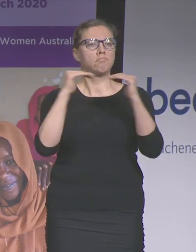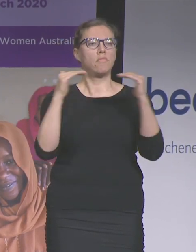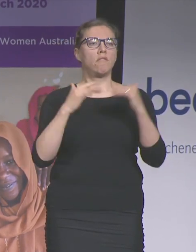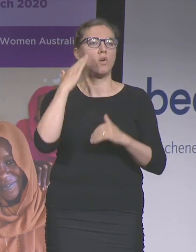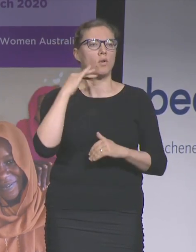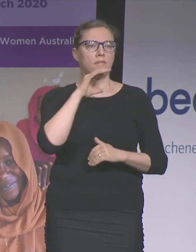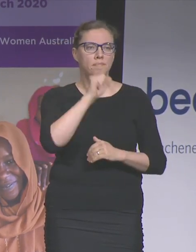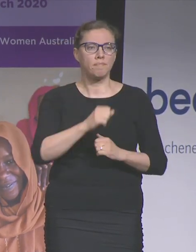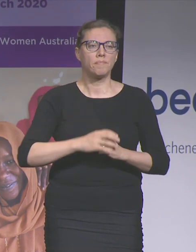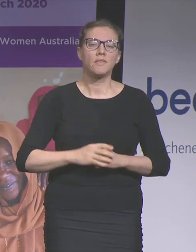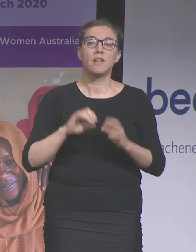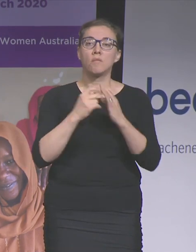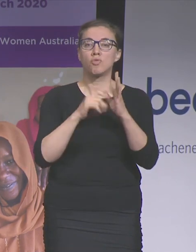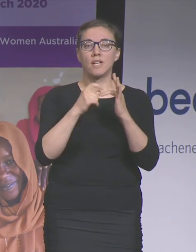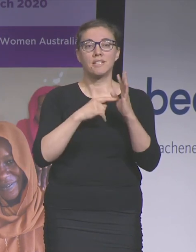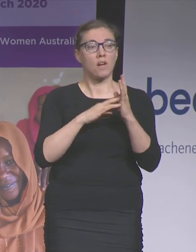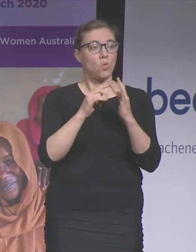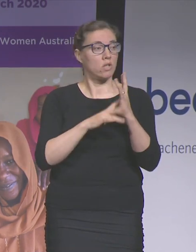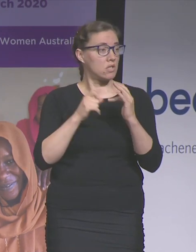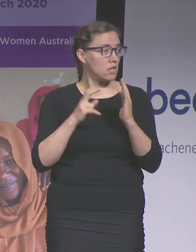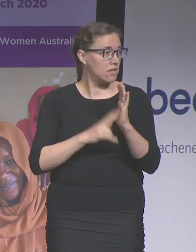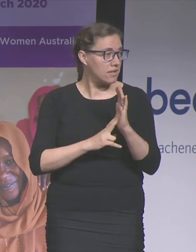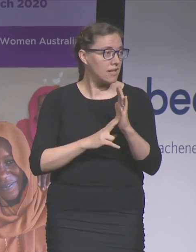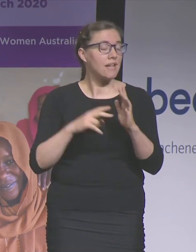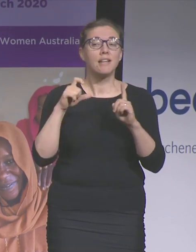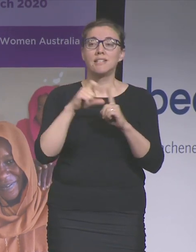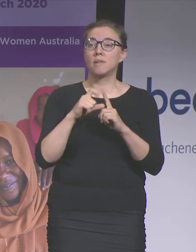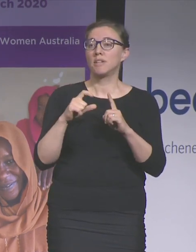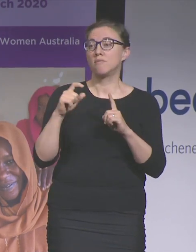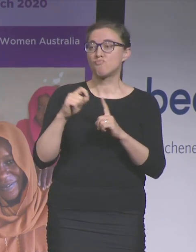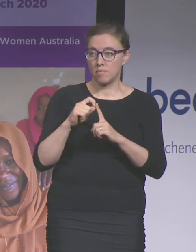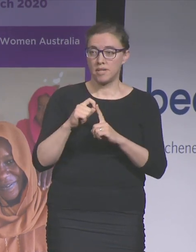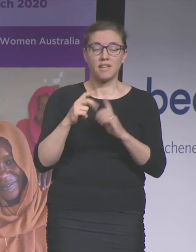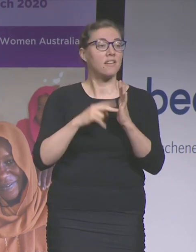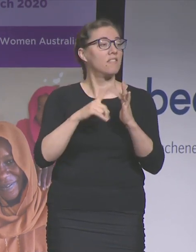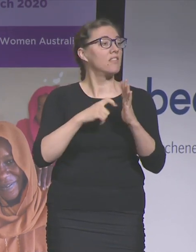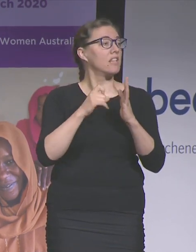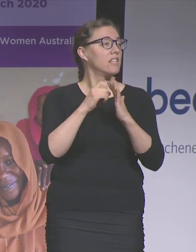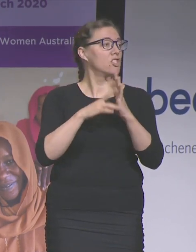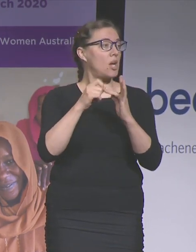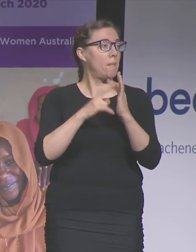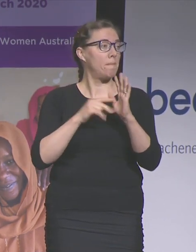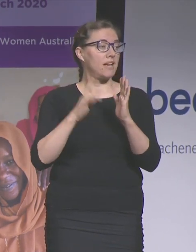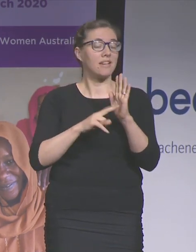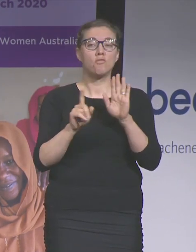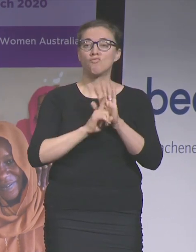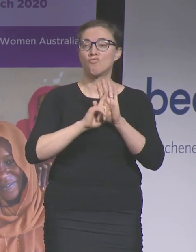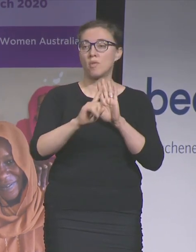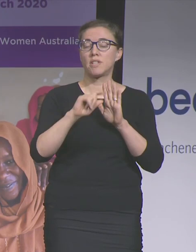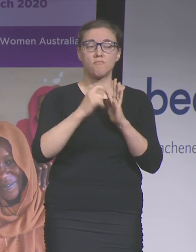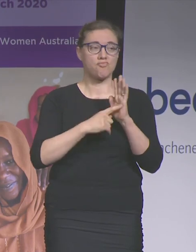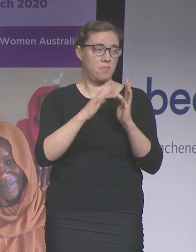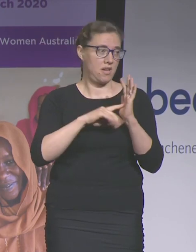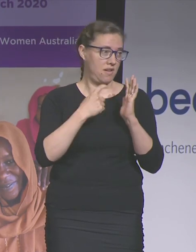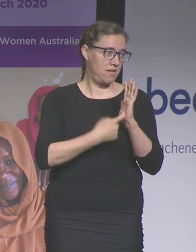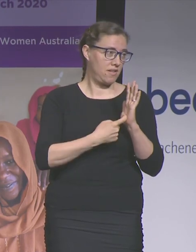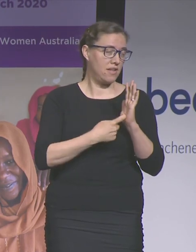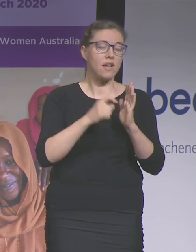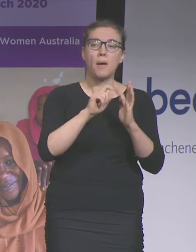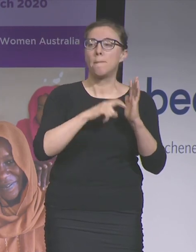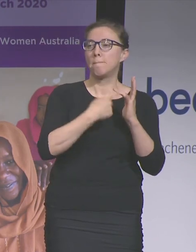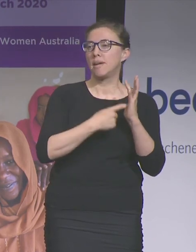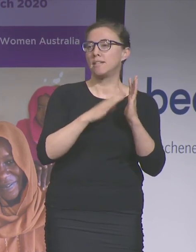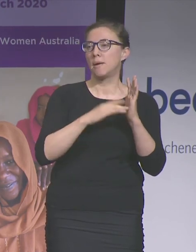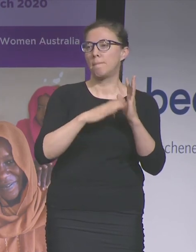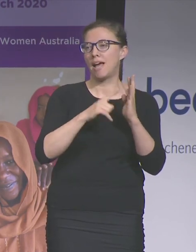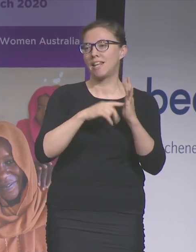Wilson, the Governor's Deputy, the Deputy Premier Vicki Chapman representing the Premier Stephen Marshall, Peter Malinowskis, the Leader